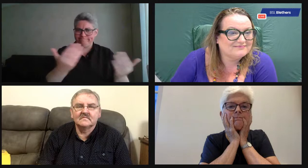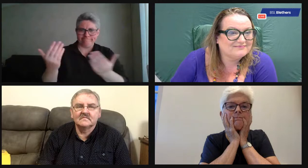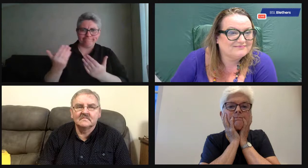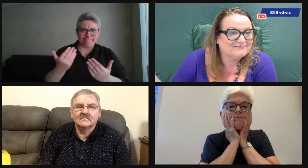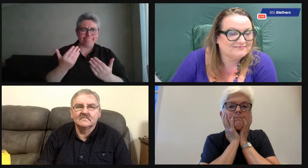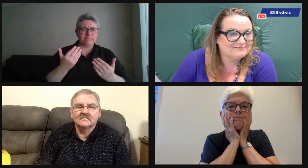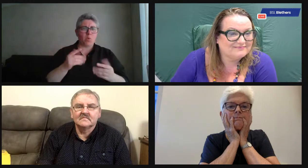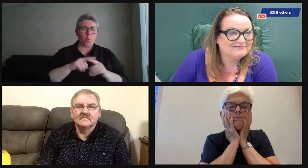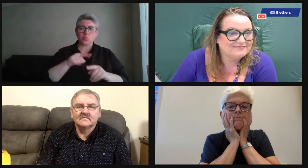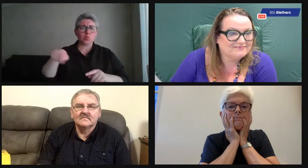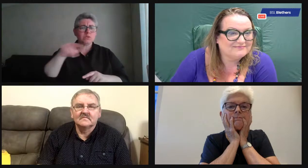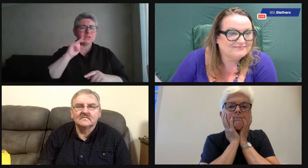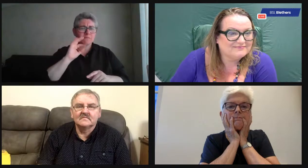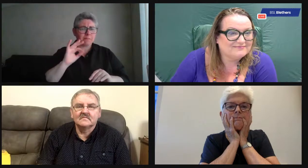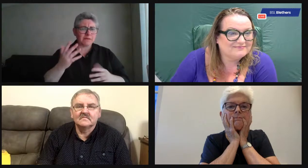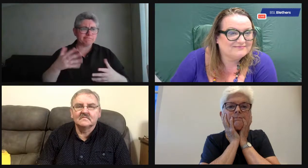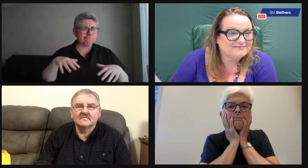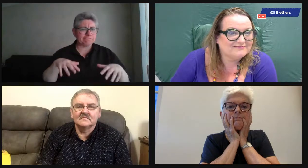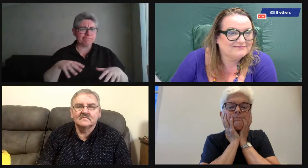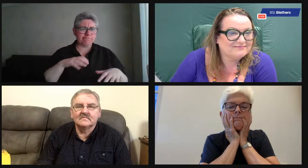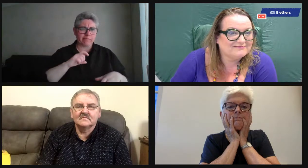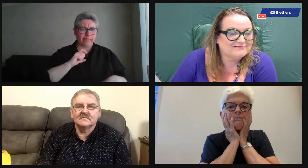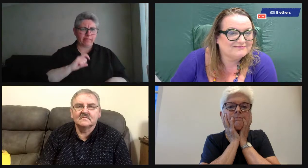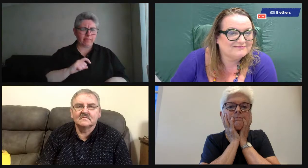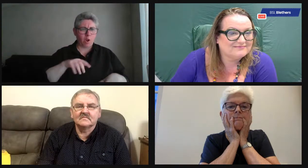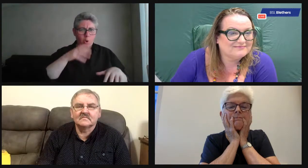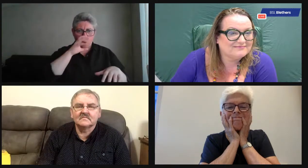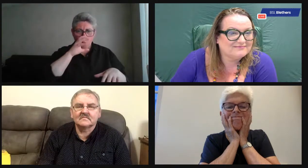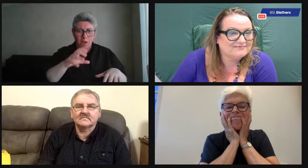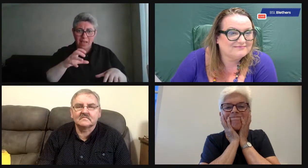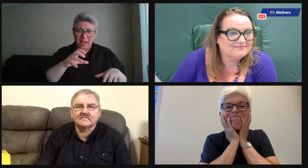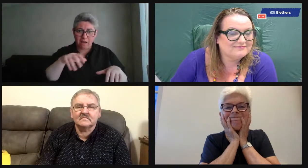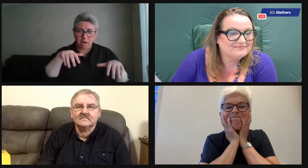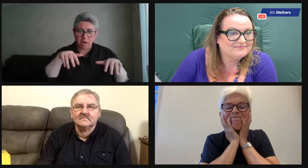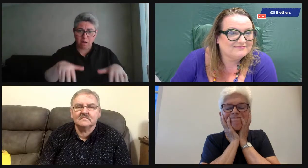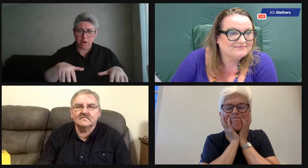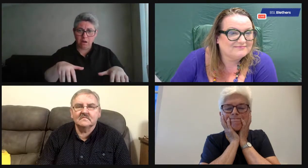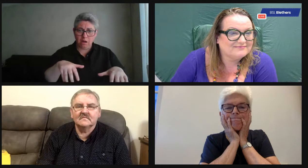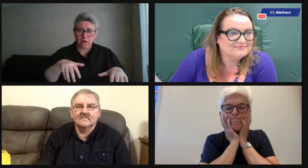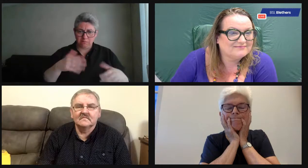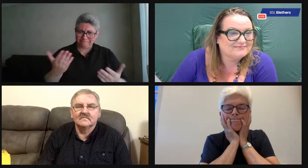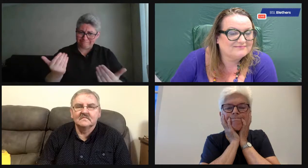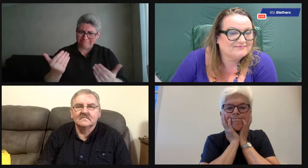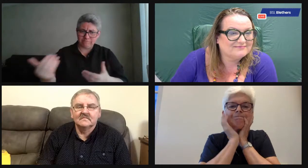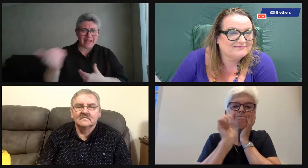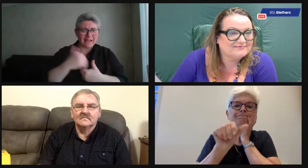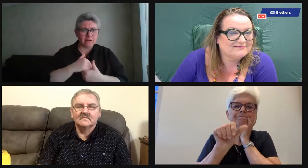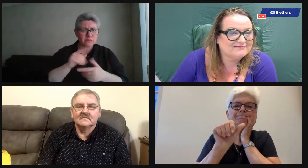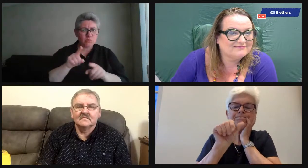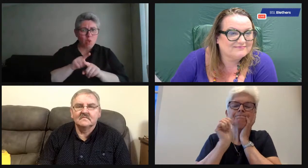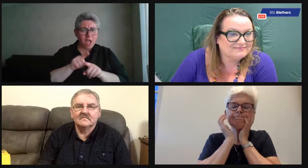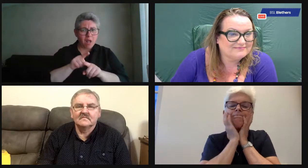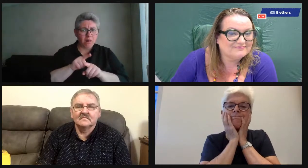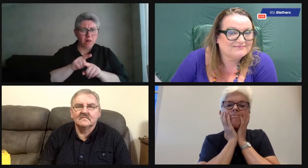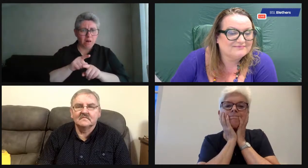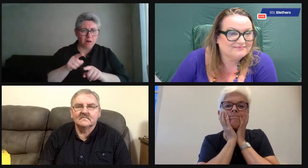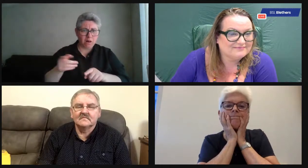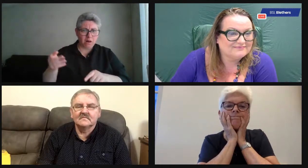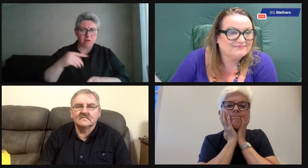people. I think it's important that we think about reaching out and encouraging people to come along, because otherwise, if you're just sitting at home, you're going to get